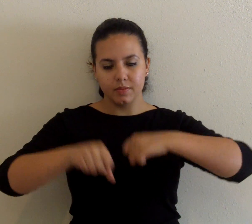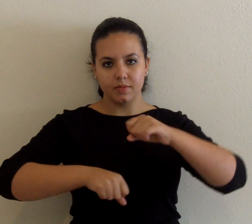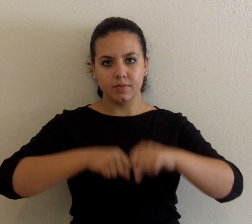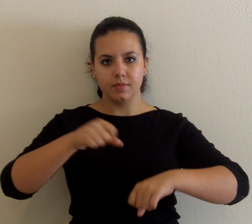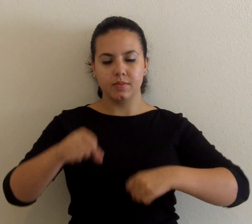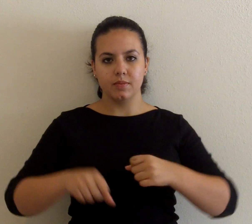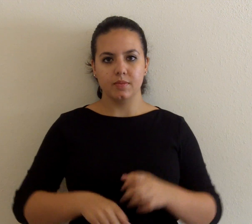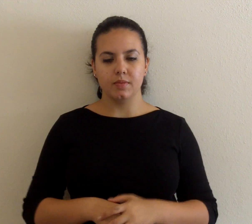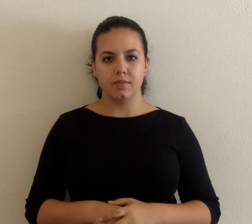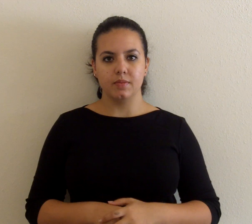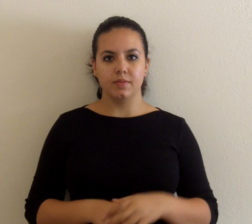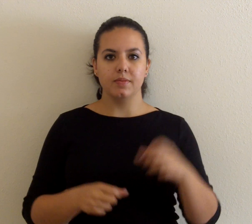Car.